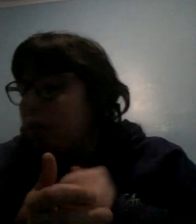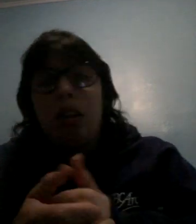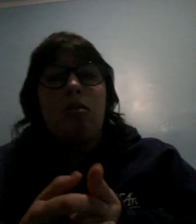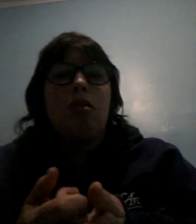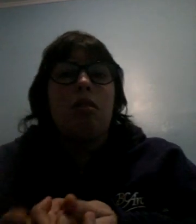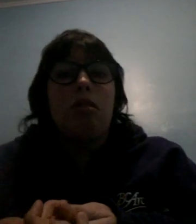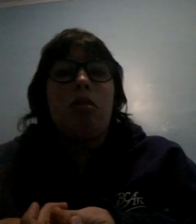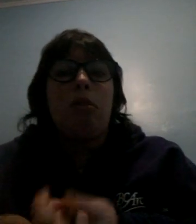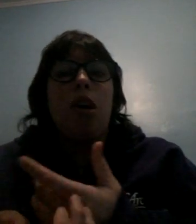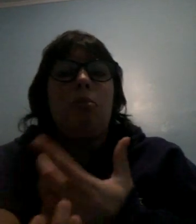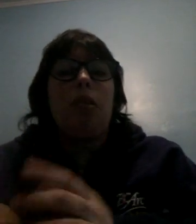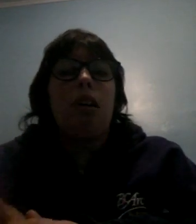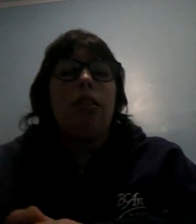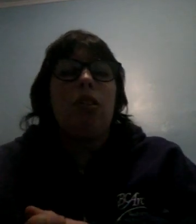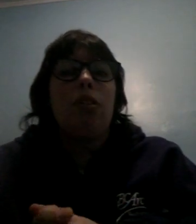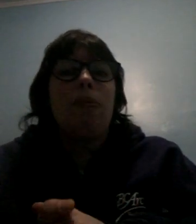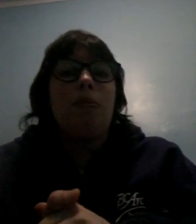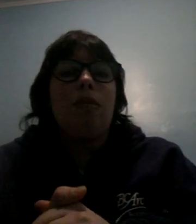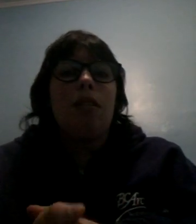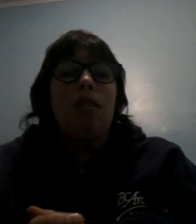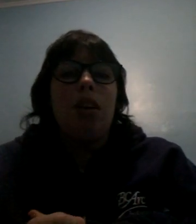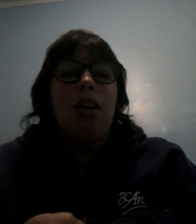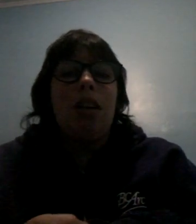videos so I'm trying to post daily okay